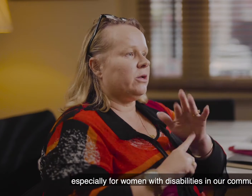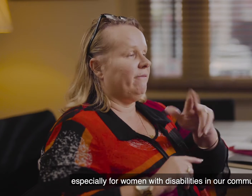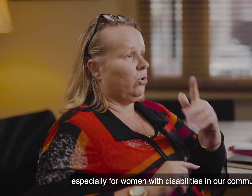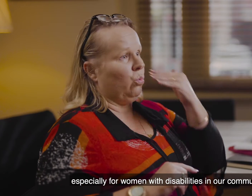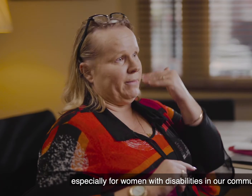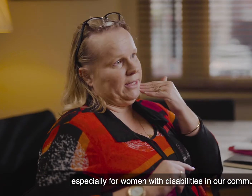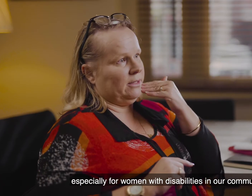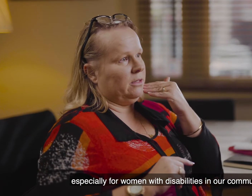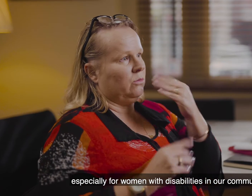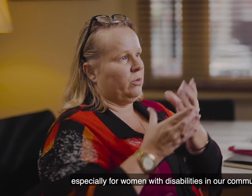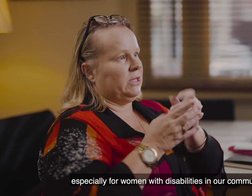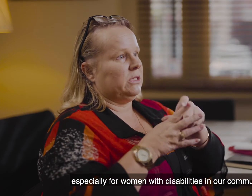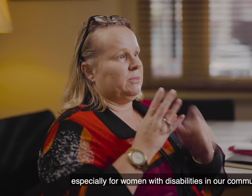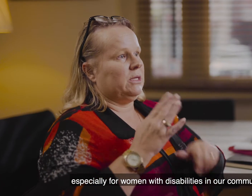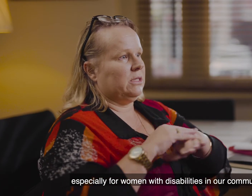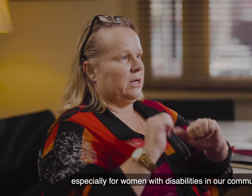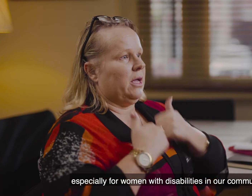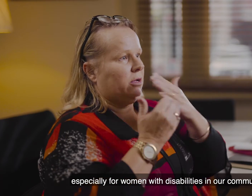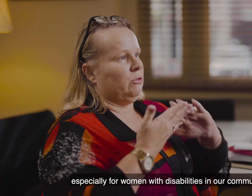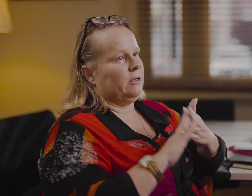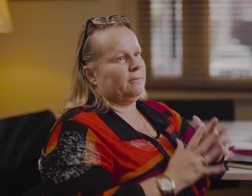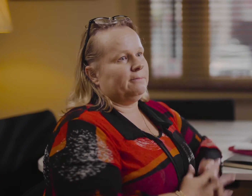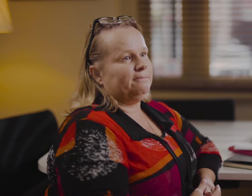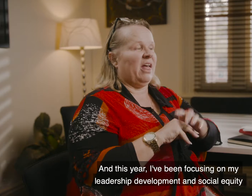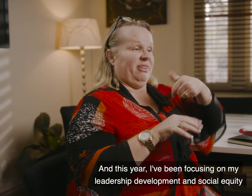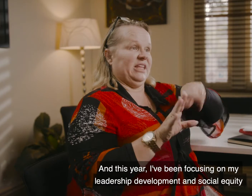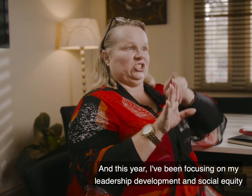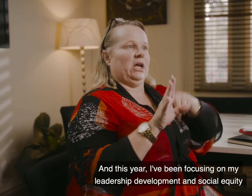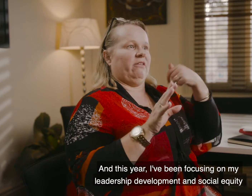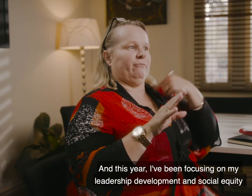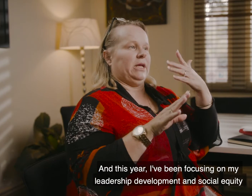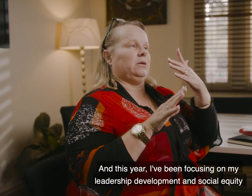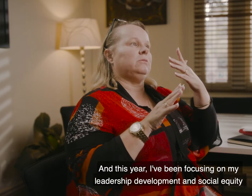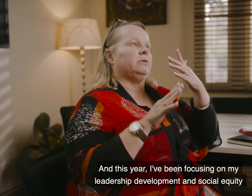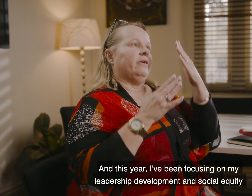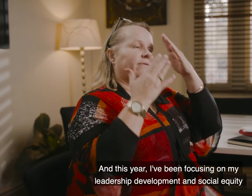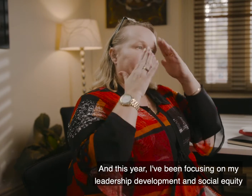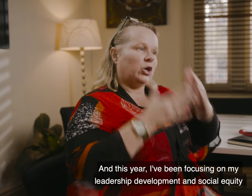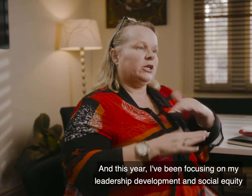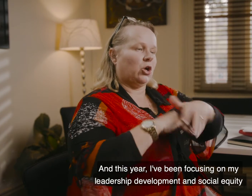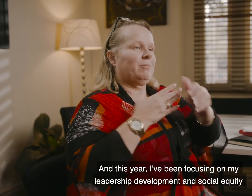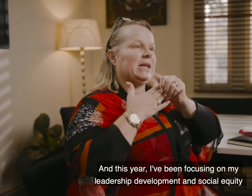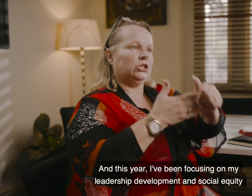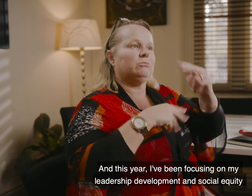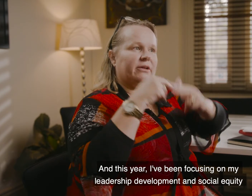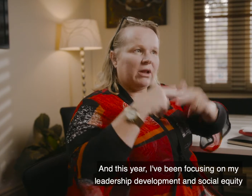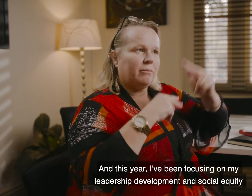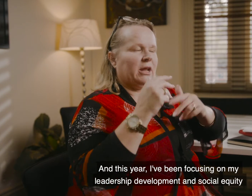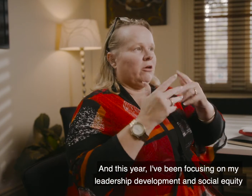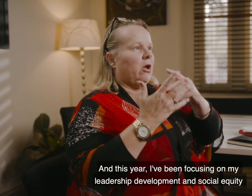Especially for women with disabilities in our community. And this year, I've been focusing on my leadership development